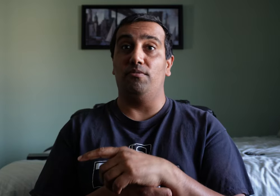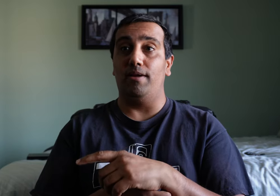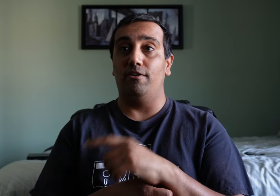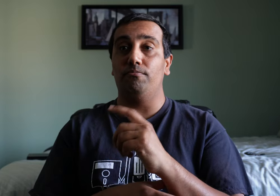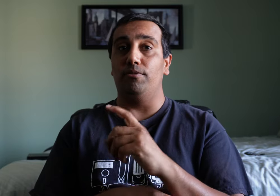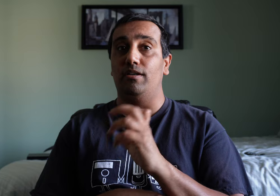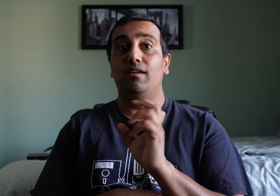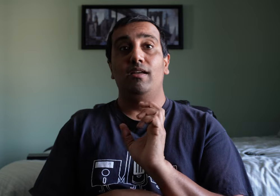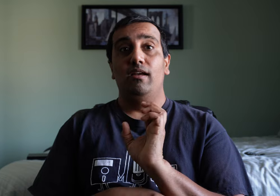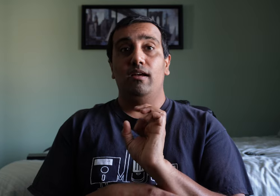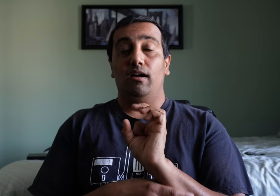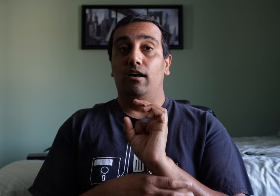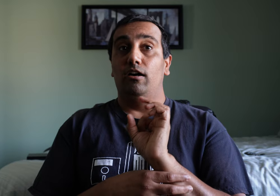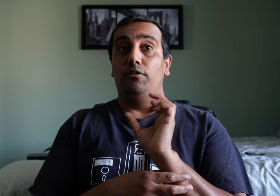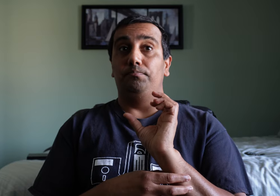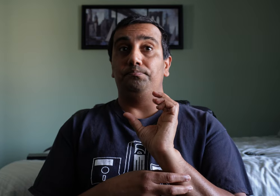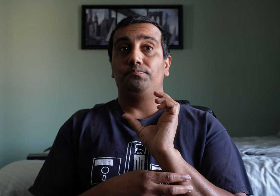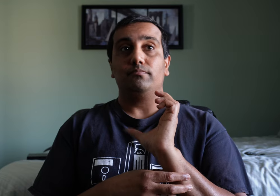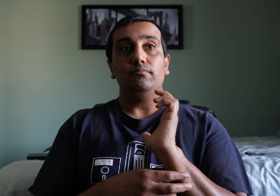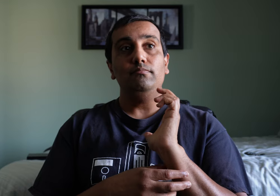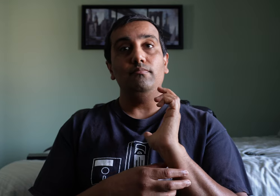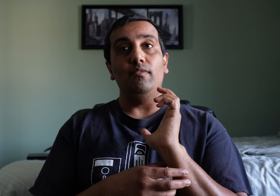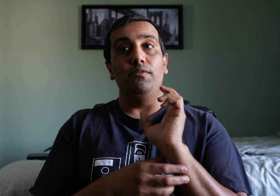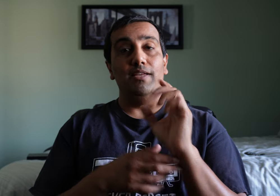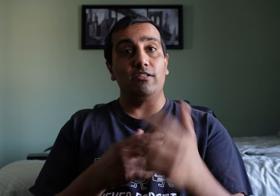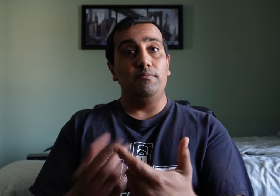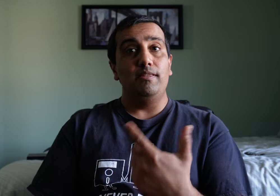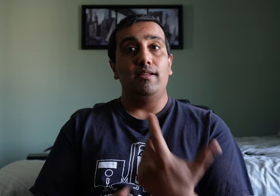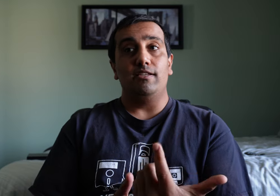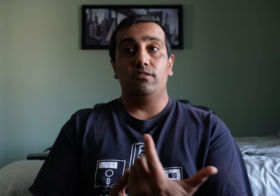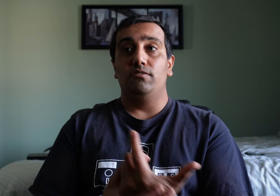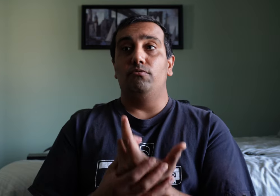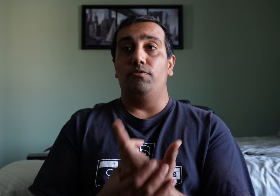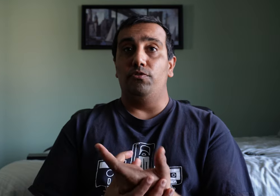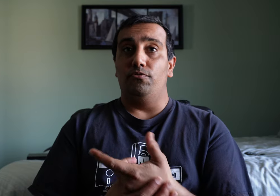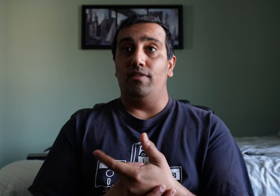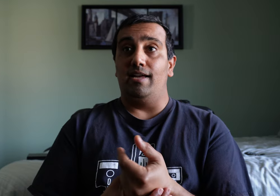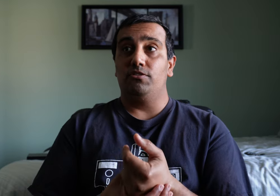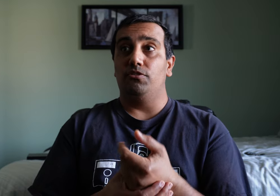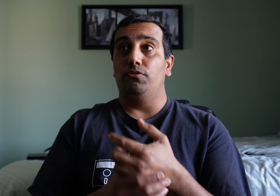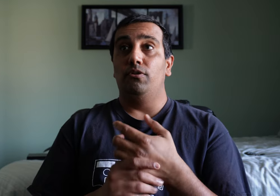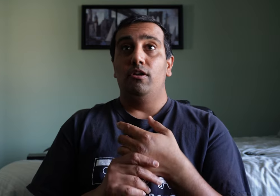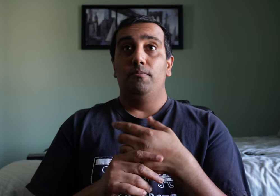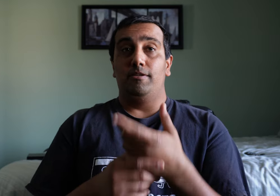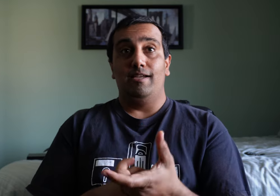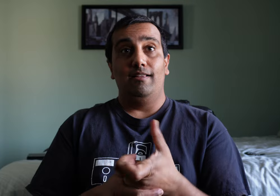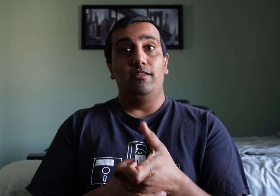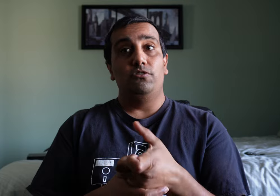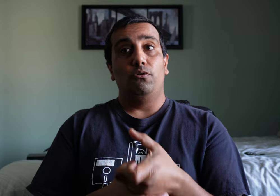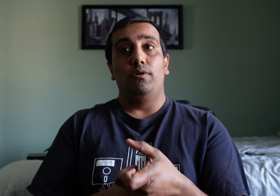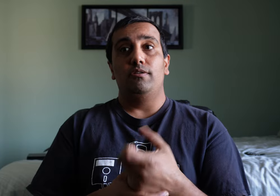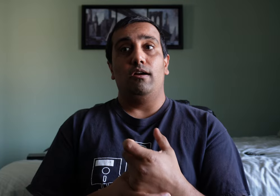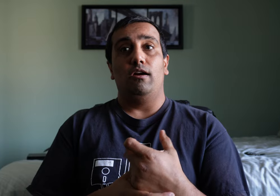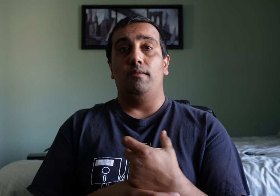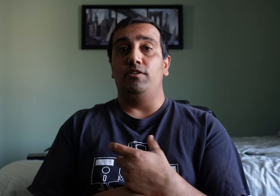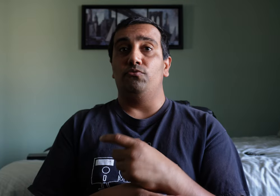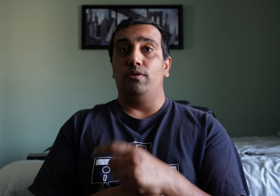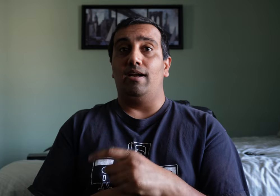about. But, um, that's going to be the next review for that. So pateln01.com is where I